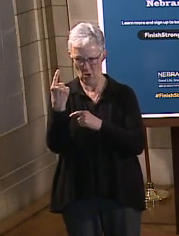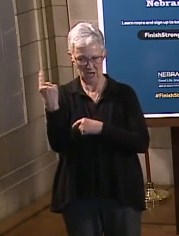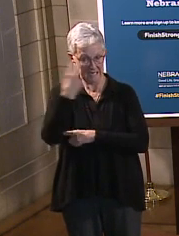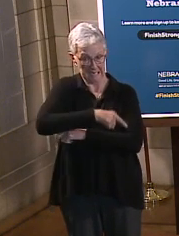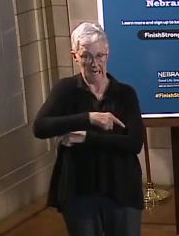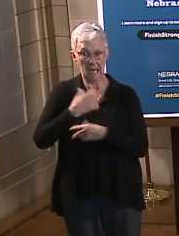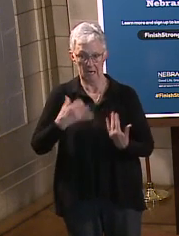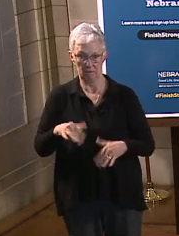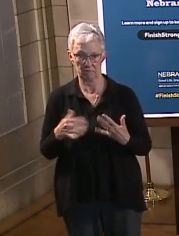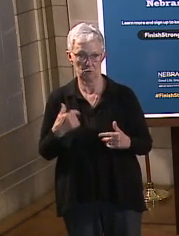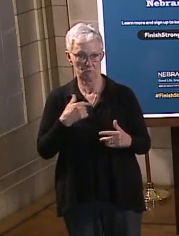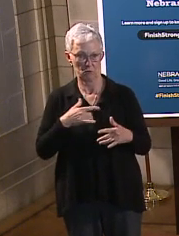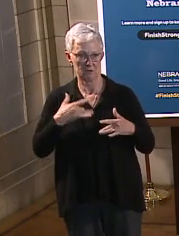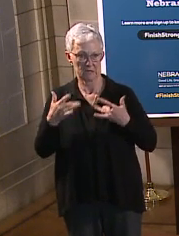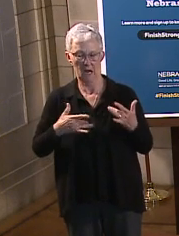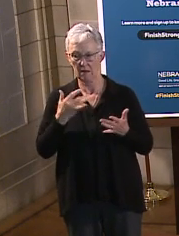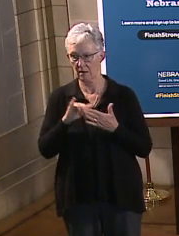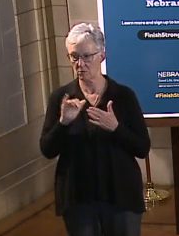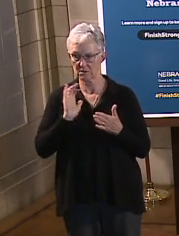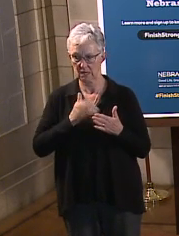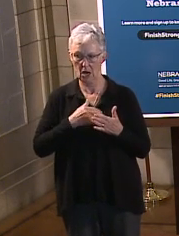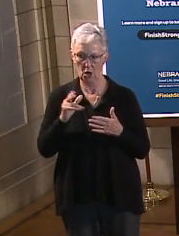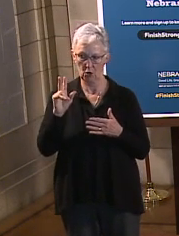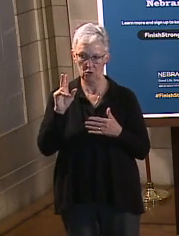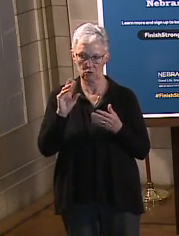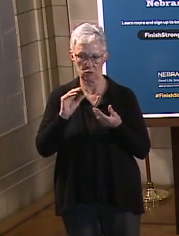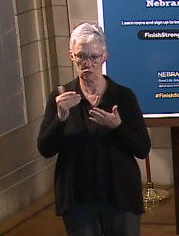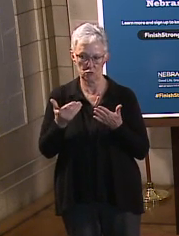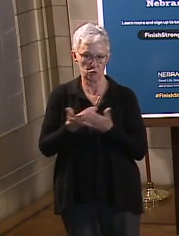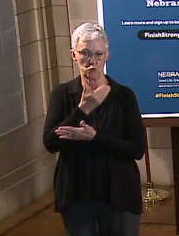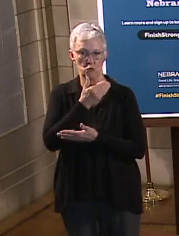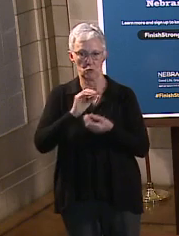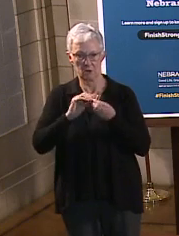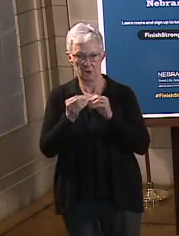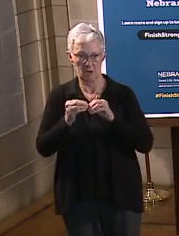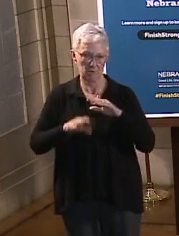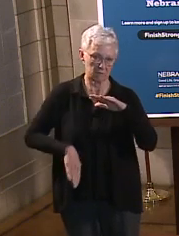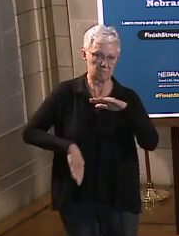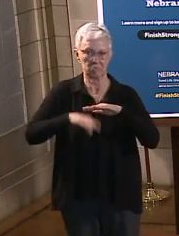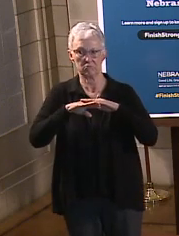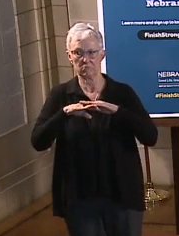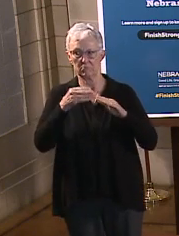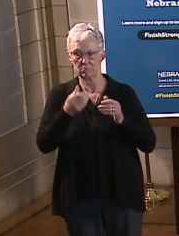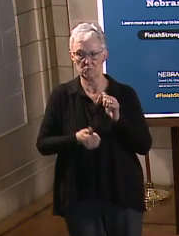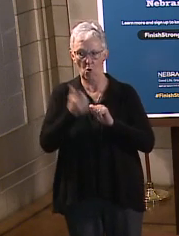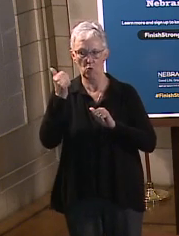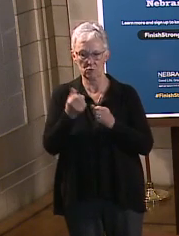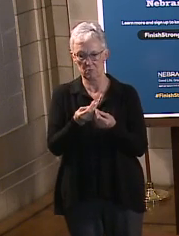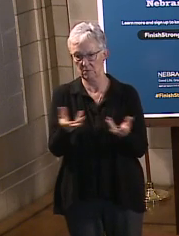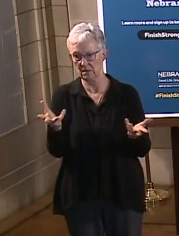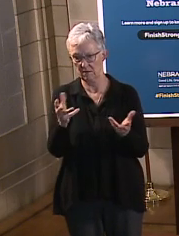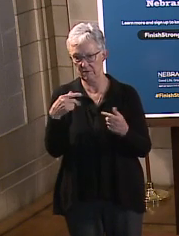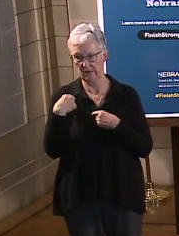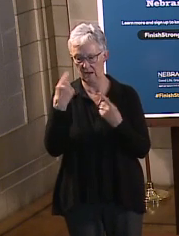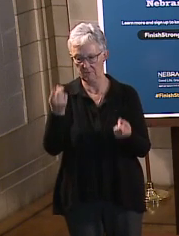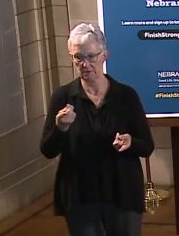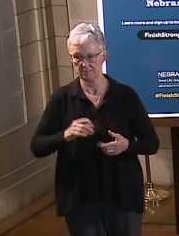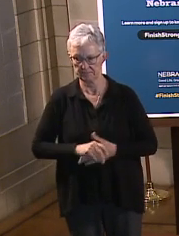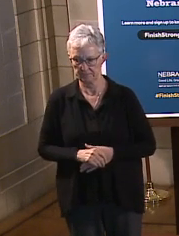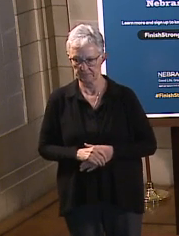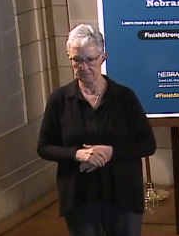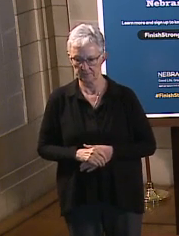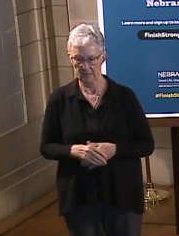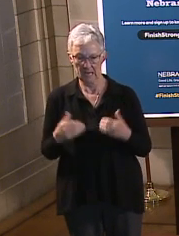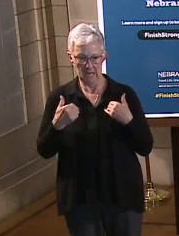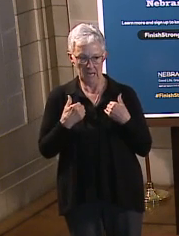we're very excited about that. All right, so we do have some changes to the directed health measure based